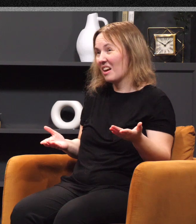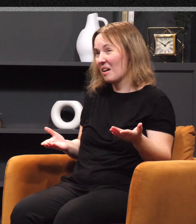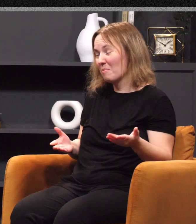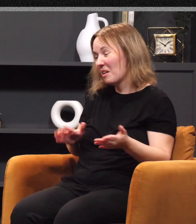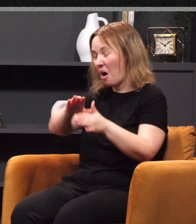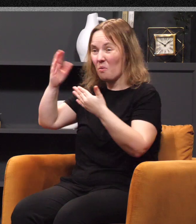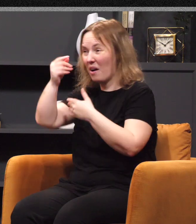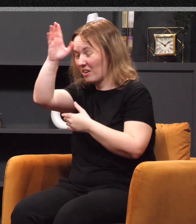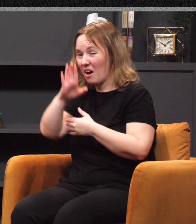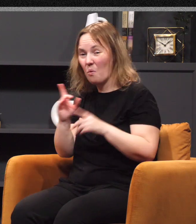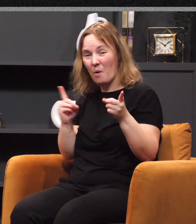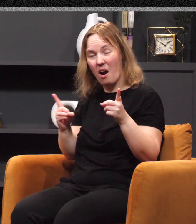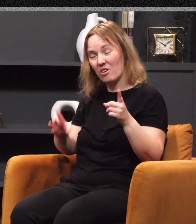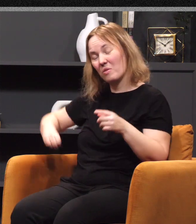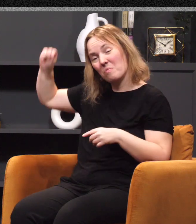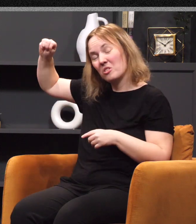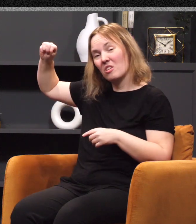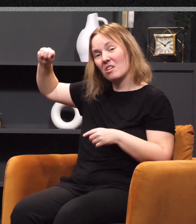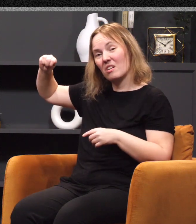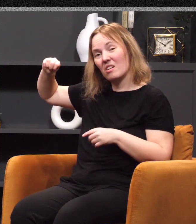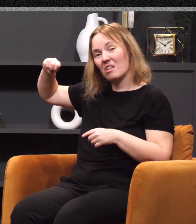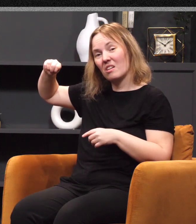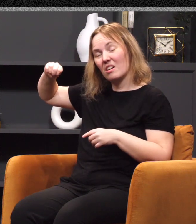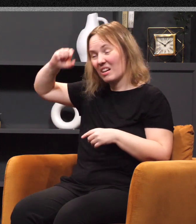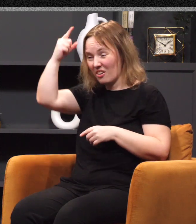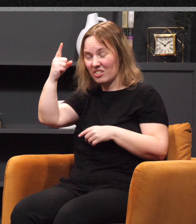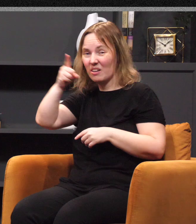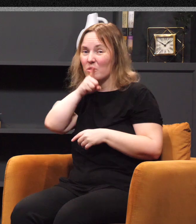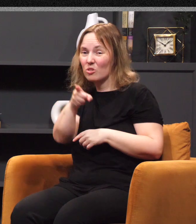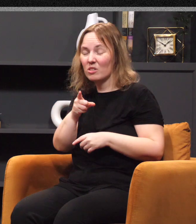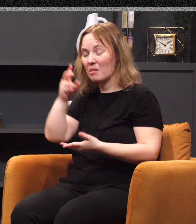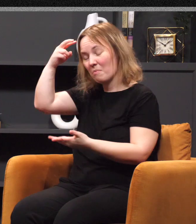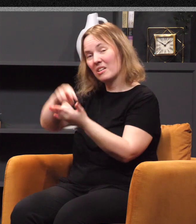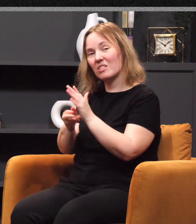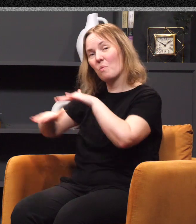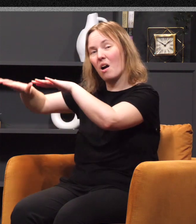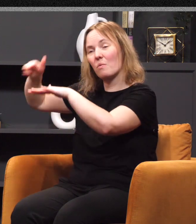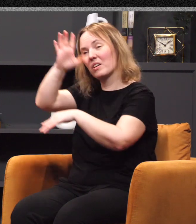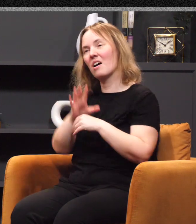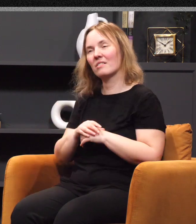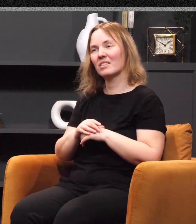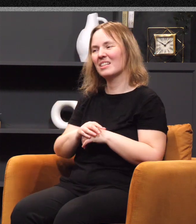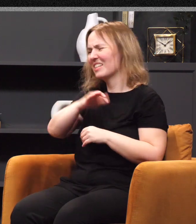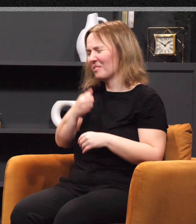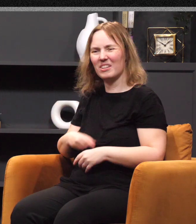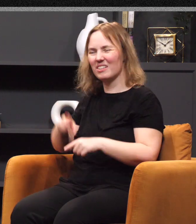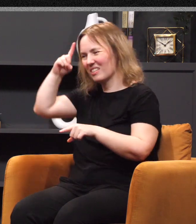are you in your maturity? Where are you in understanding what it really means to walk with me? He doesn't want us just to agree with him like Naomi